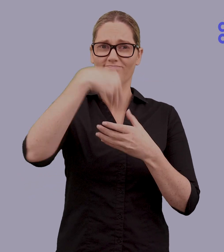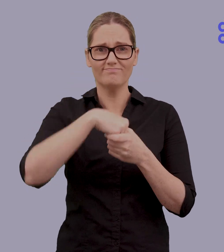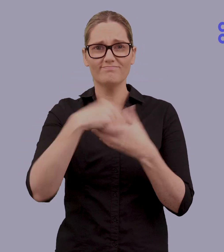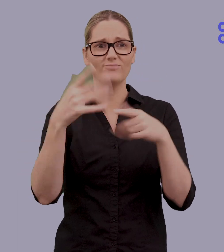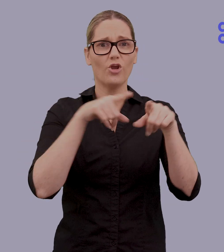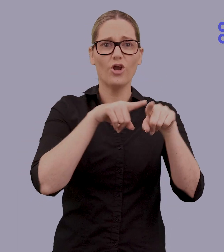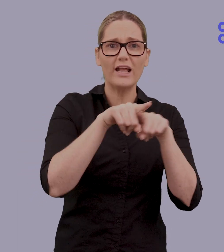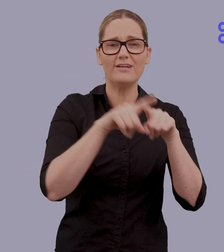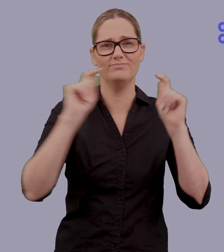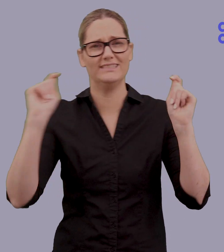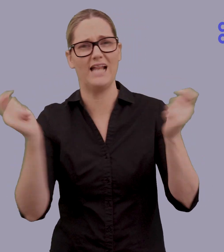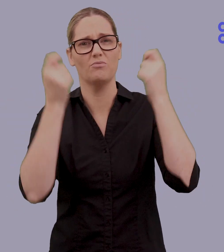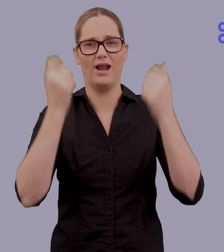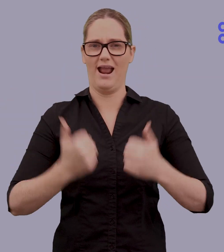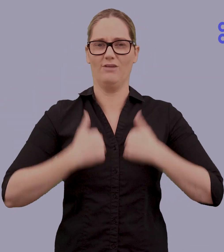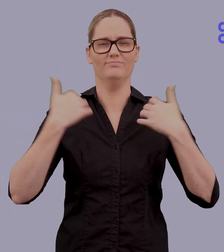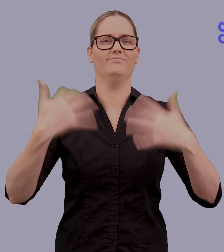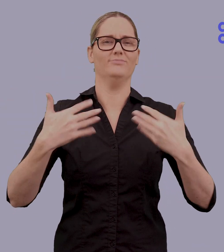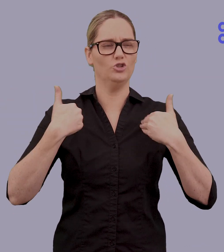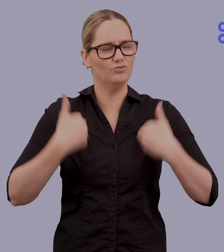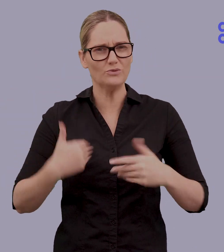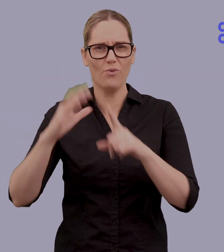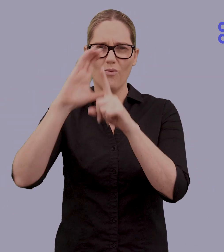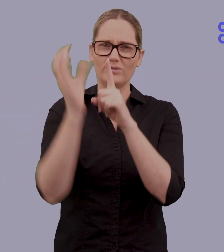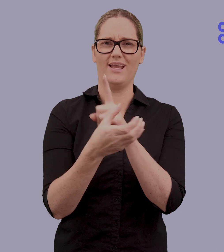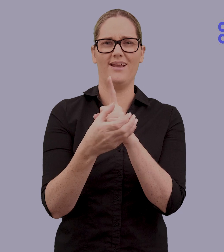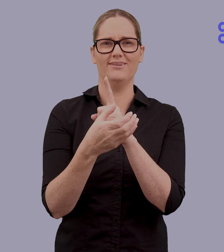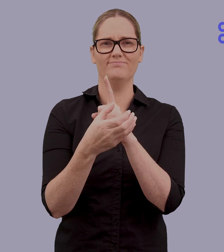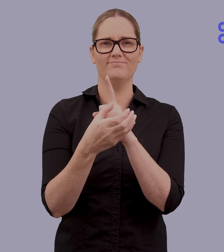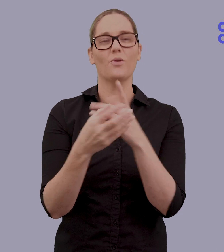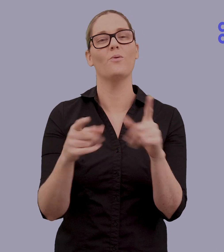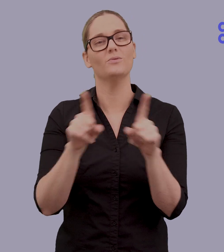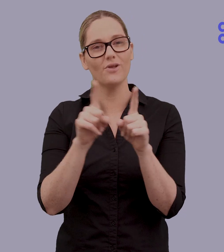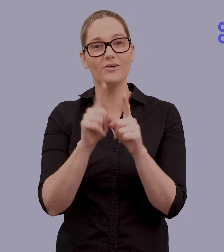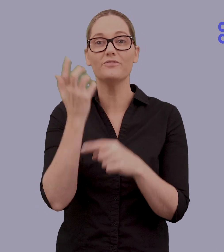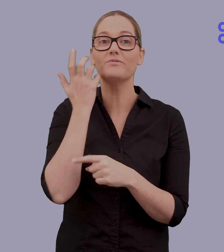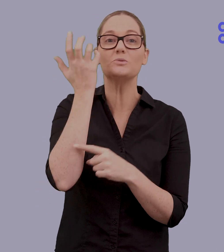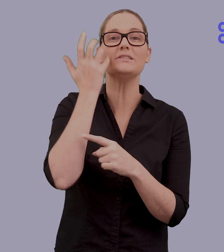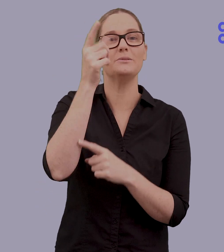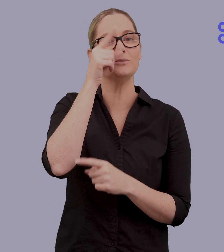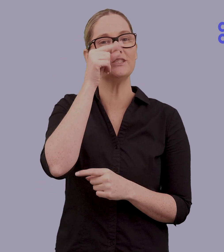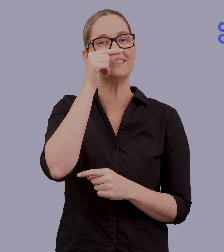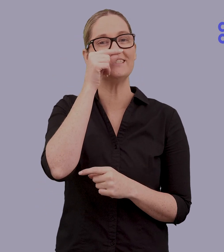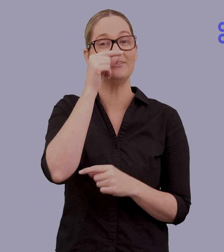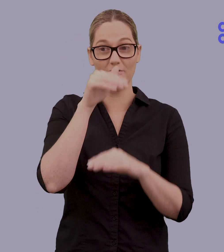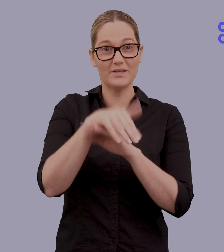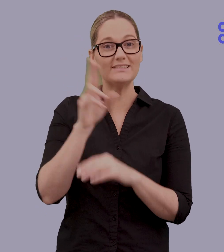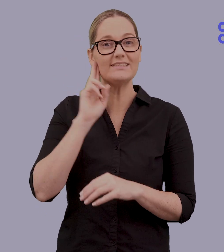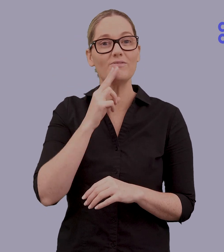and celebrate the rich culture of Deaf Australians and the immense potential of Deaf youth in Australia.